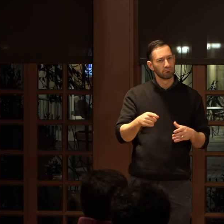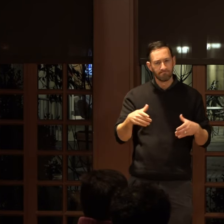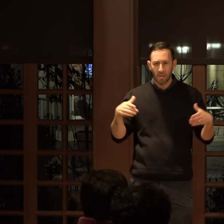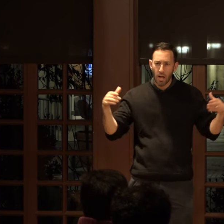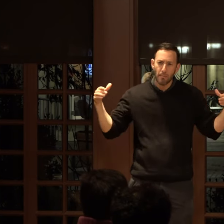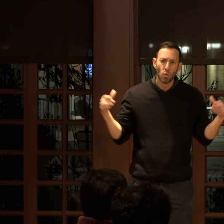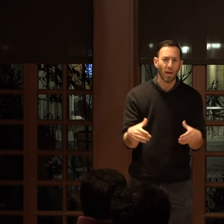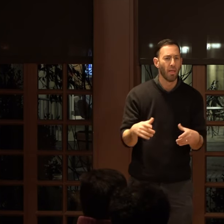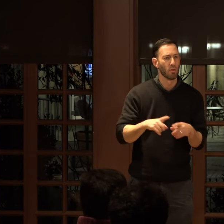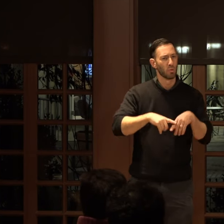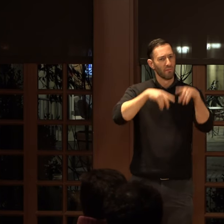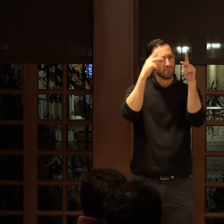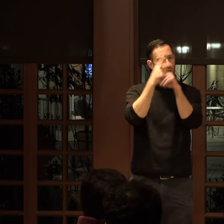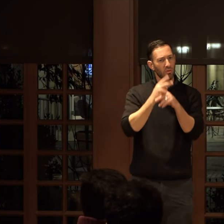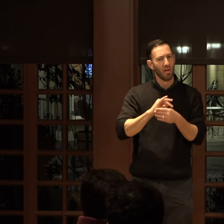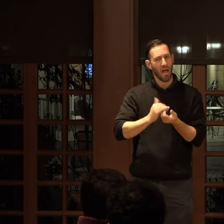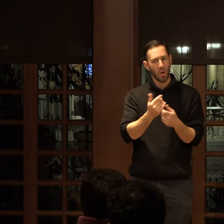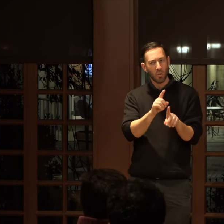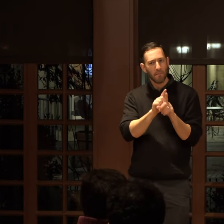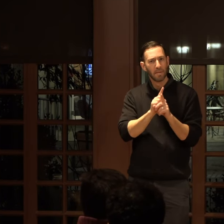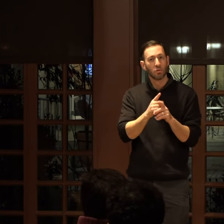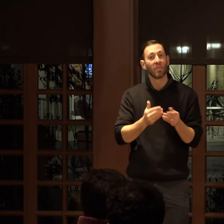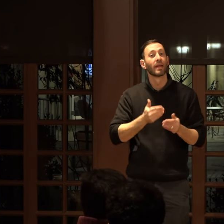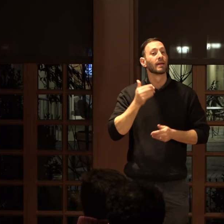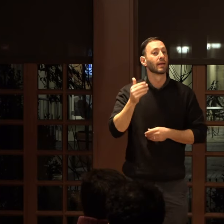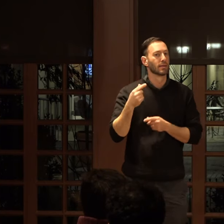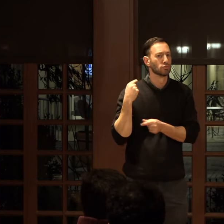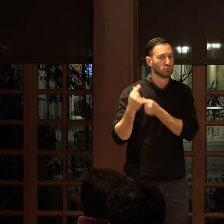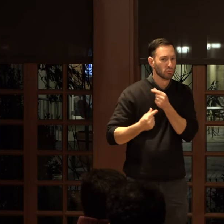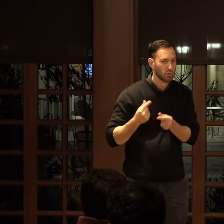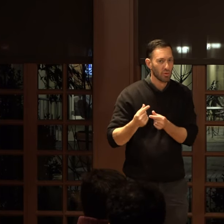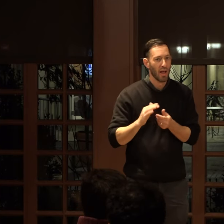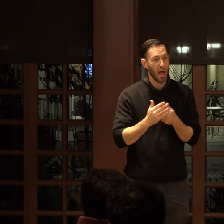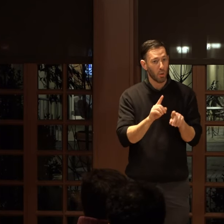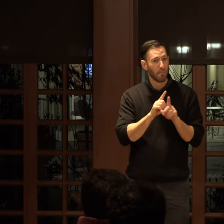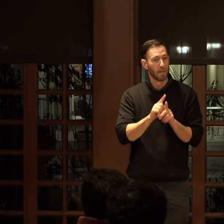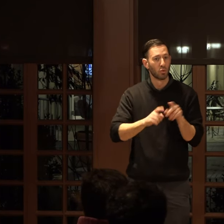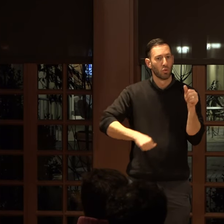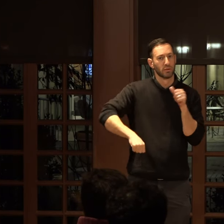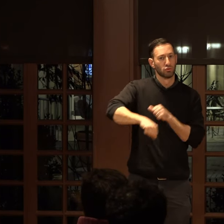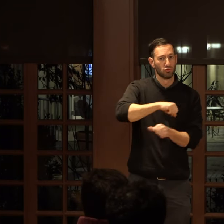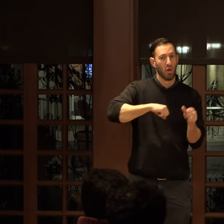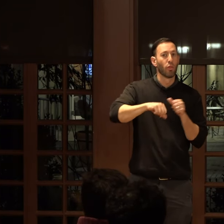together to figure out how to mentor this next generation and how to mentor each other,